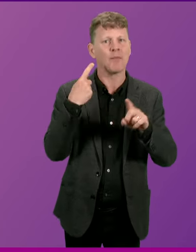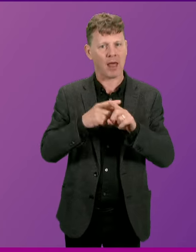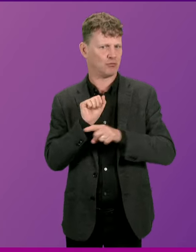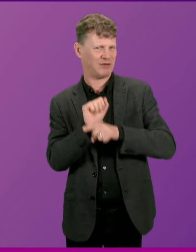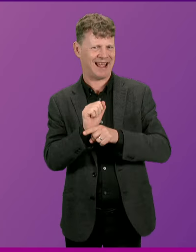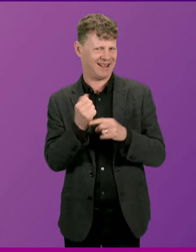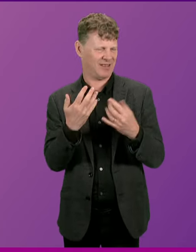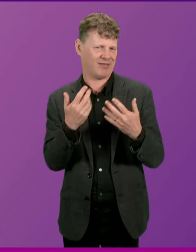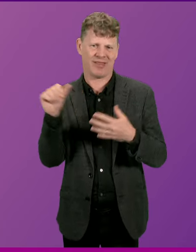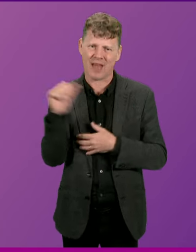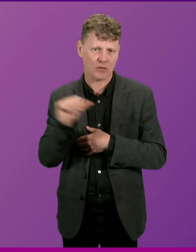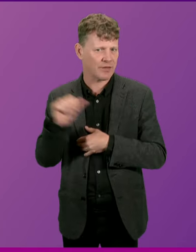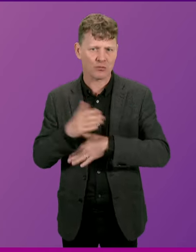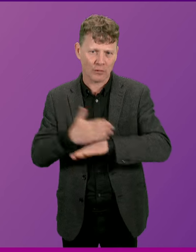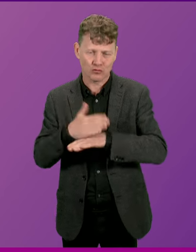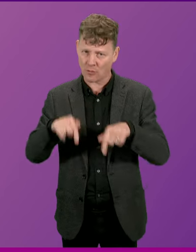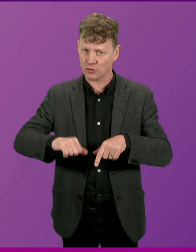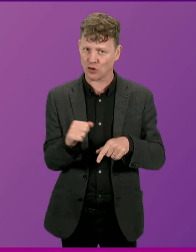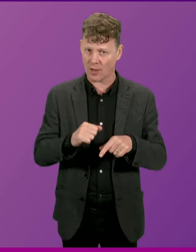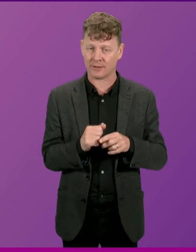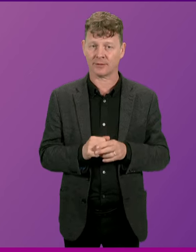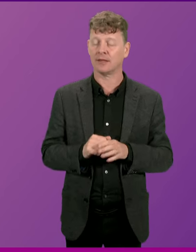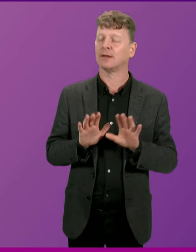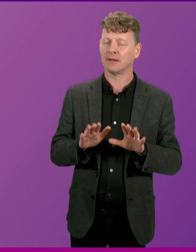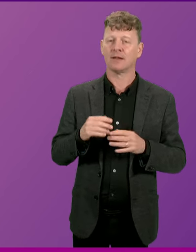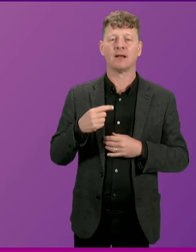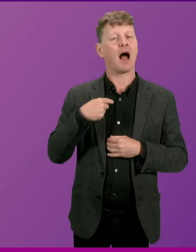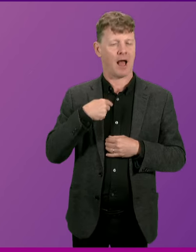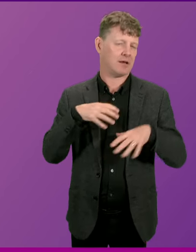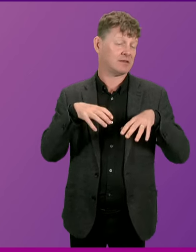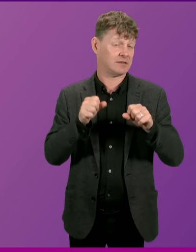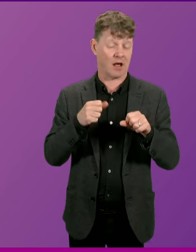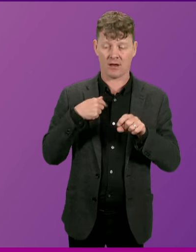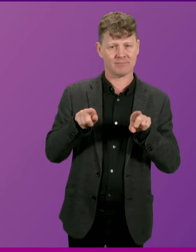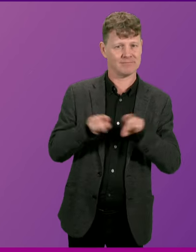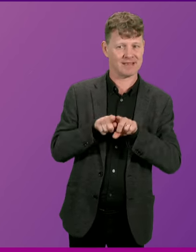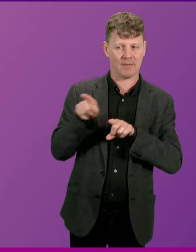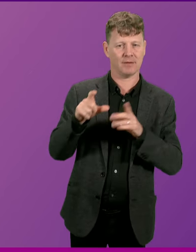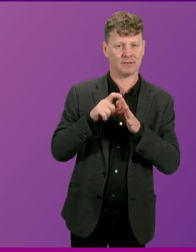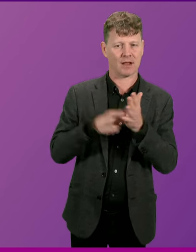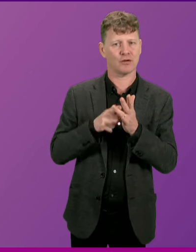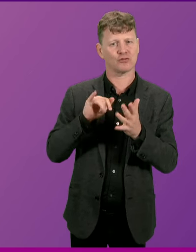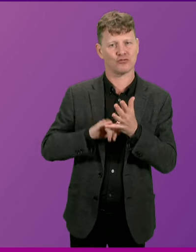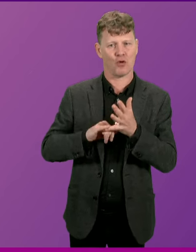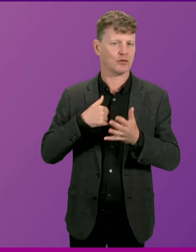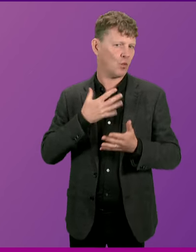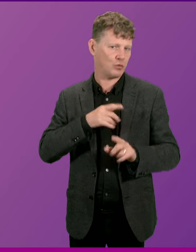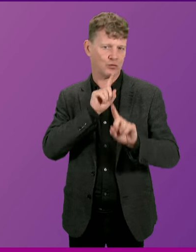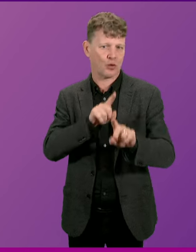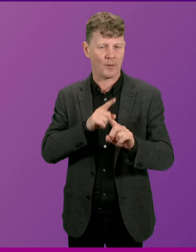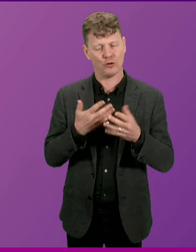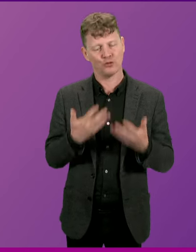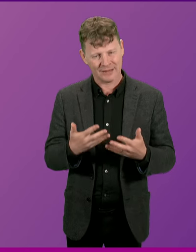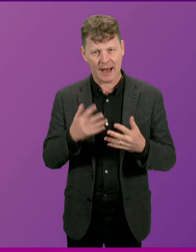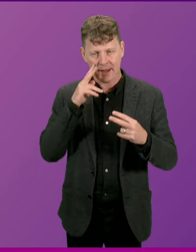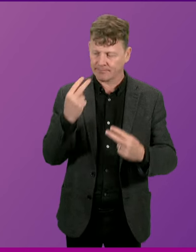Deputy First Minister. Well, can I start, Presidenting Officer, by echoing Douglas Ross's comments. Today is a day for